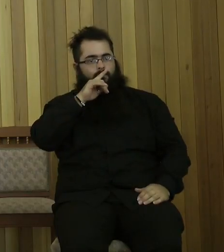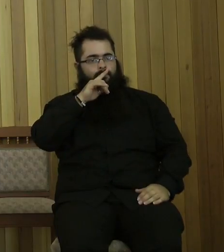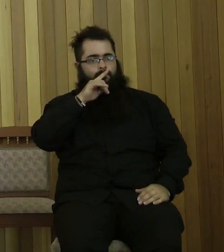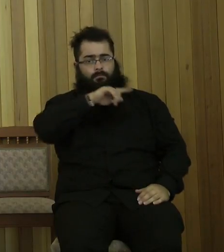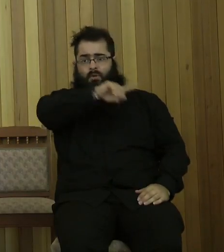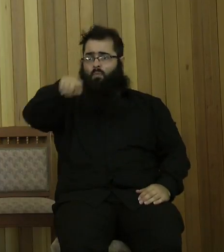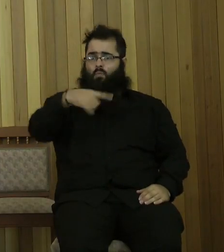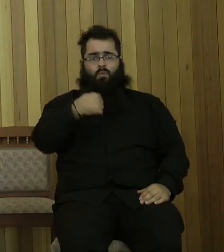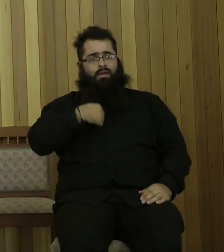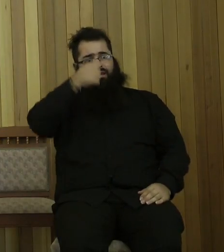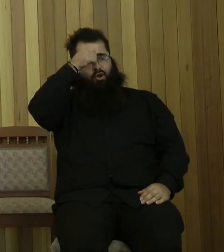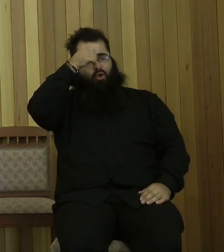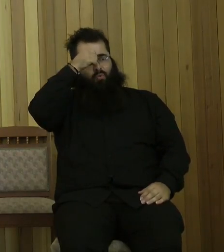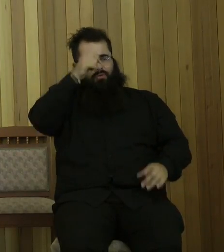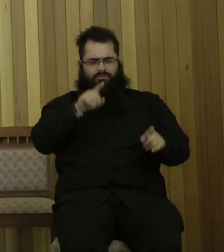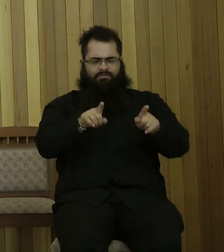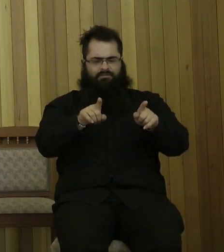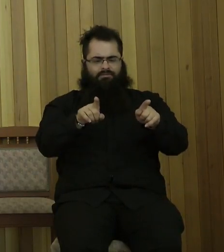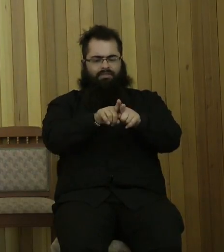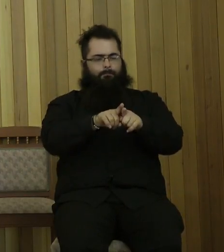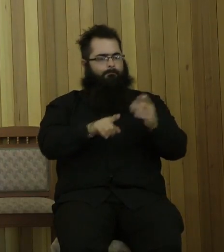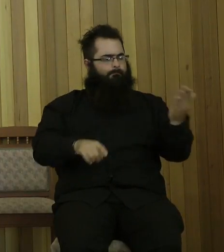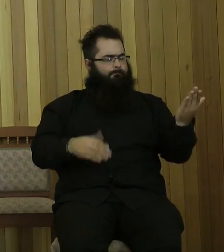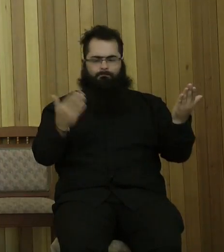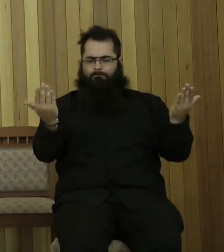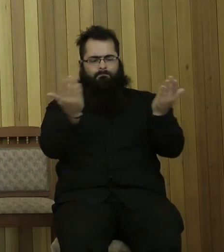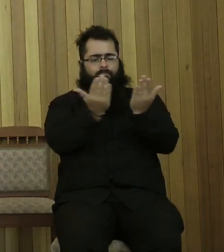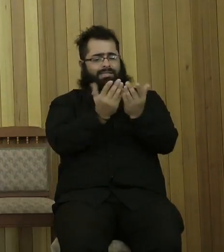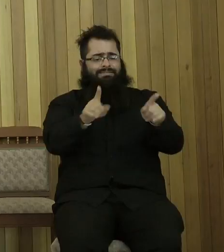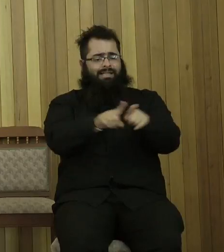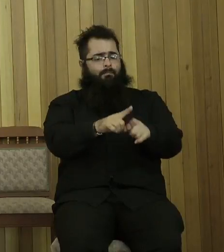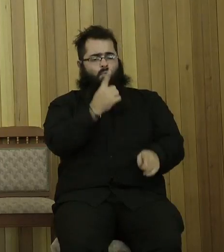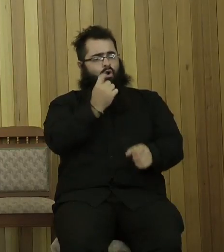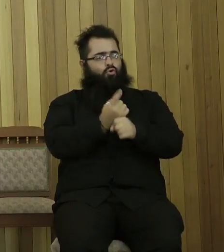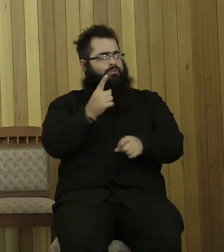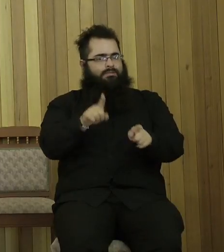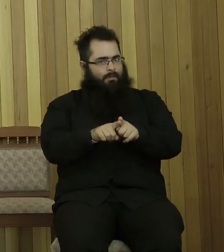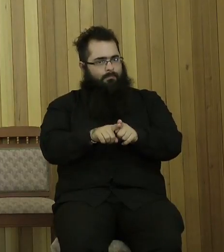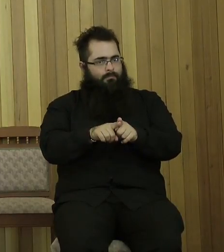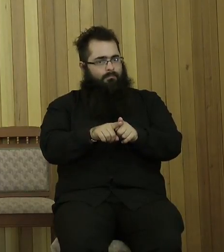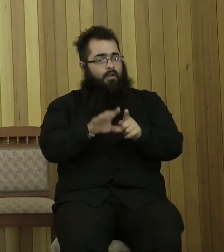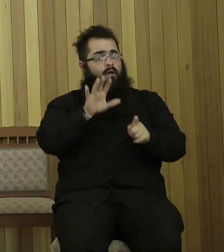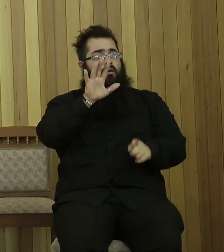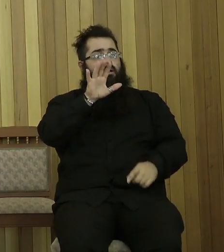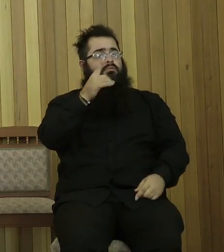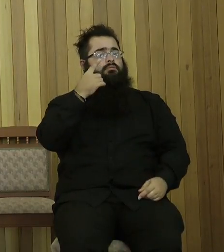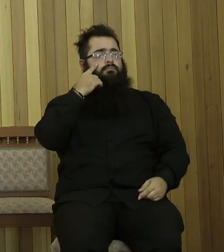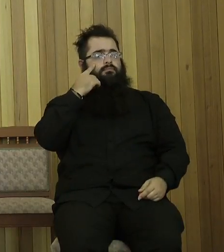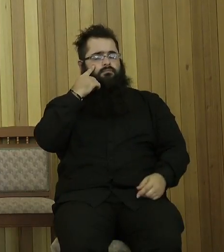that's in both those Old and New Testaments, but I'd like to have a look right now at the God, at God the Father